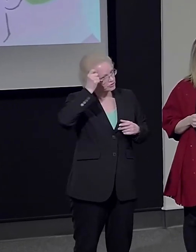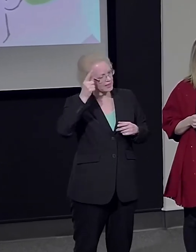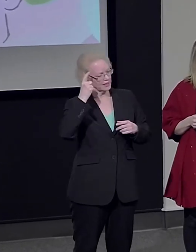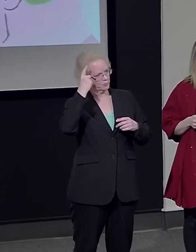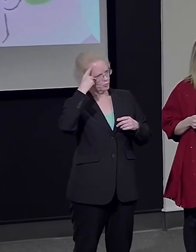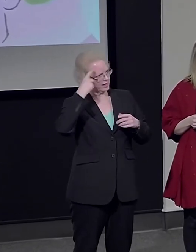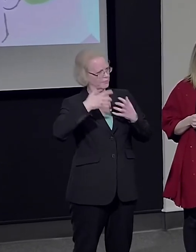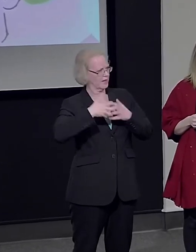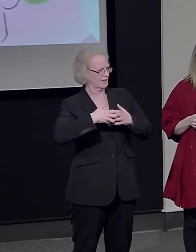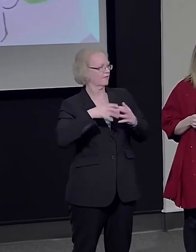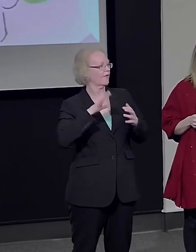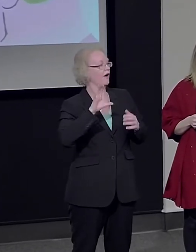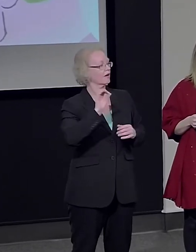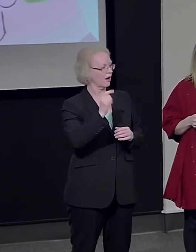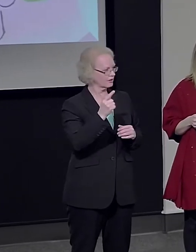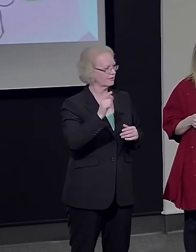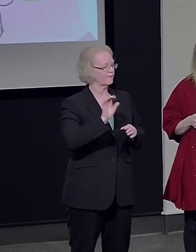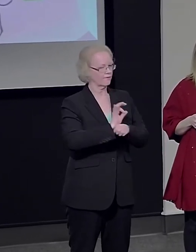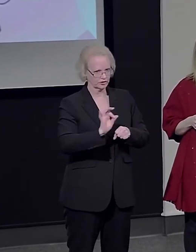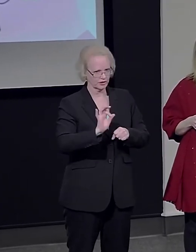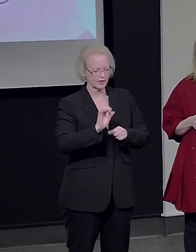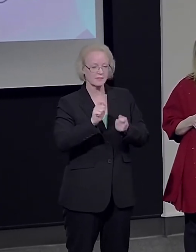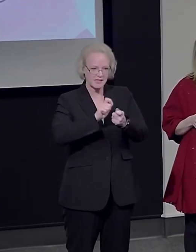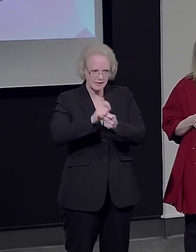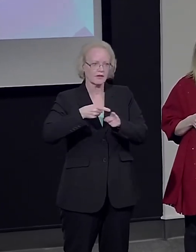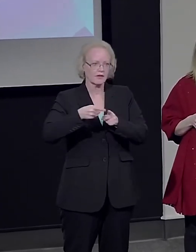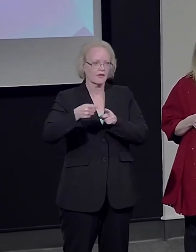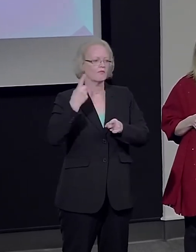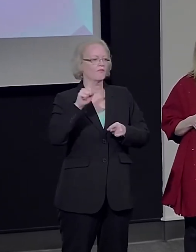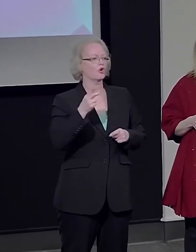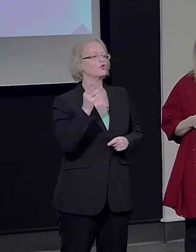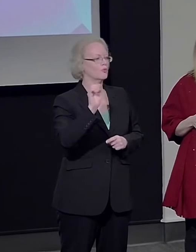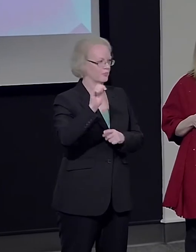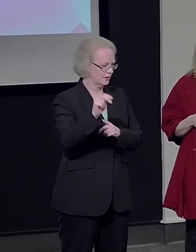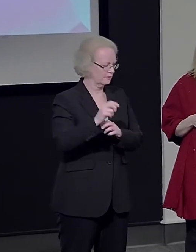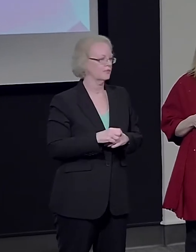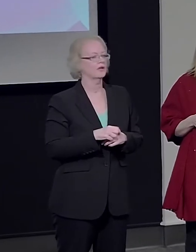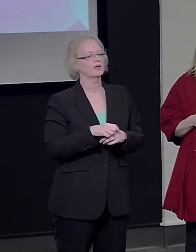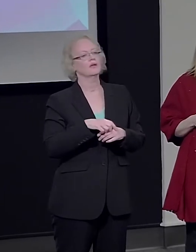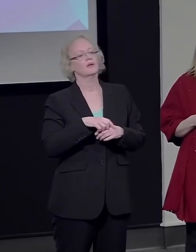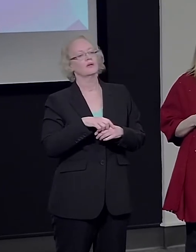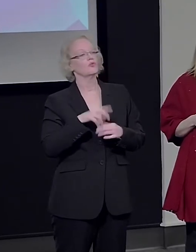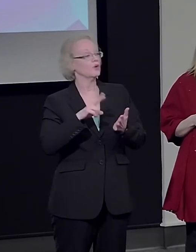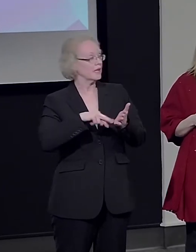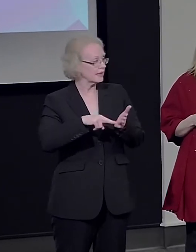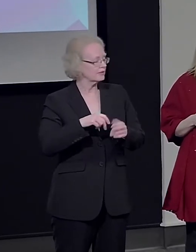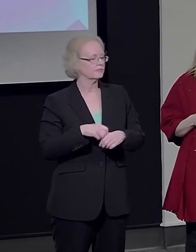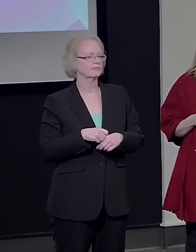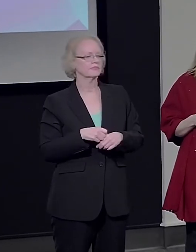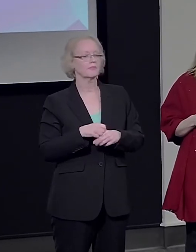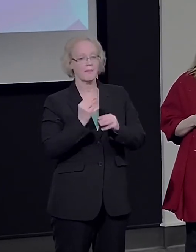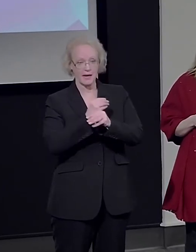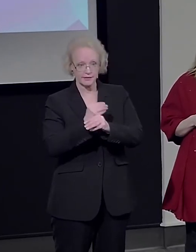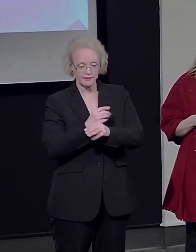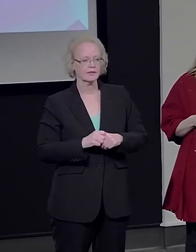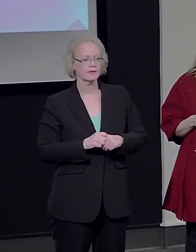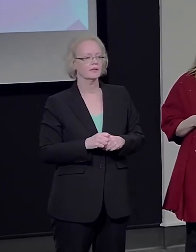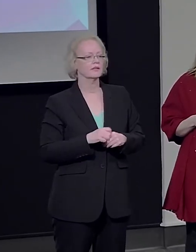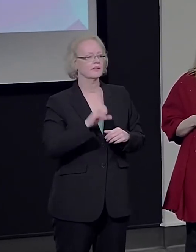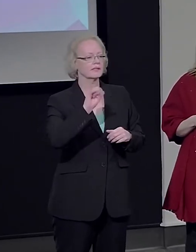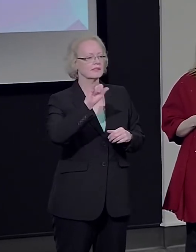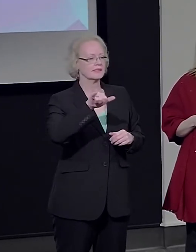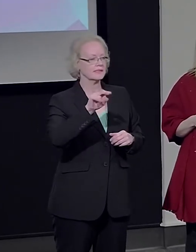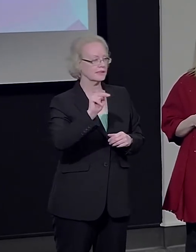of cognitive functions specific to the human species, such as reading, mathematics, syntax,